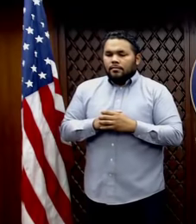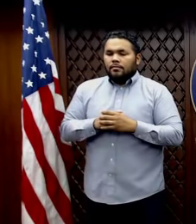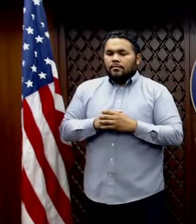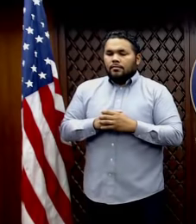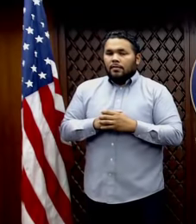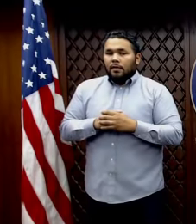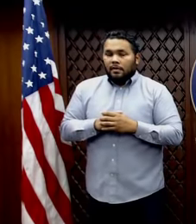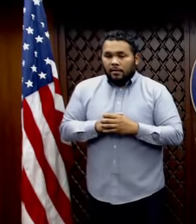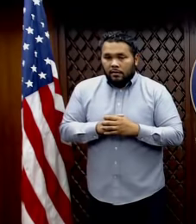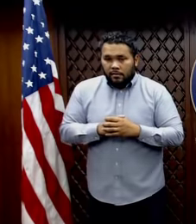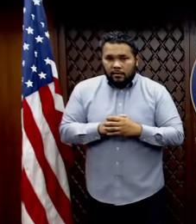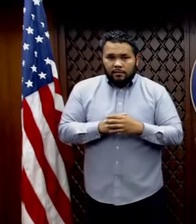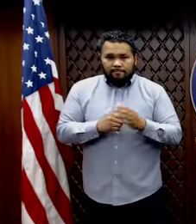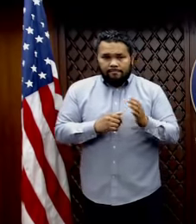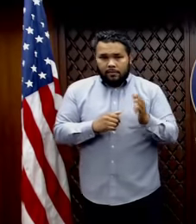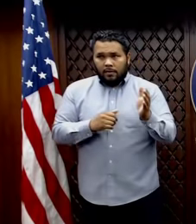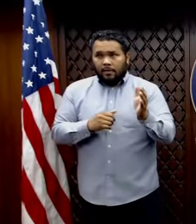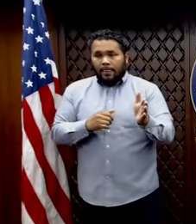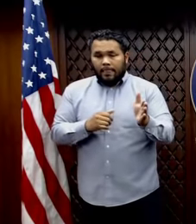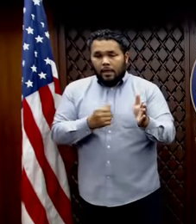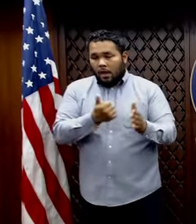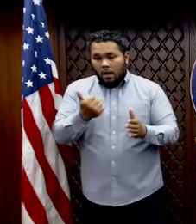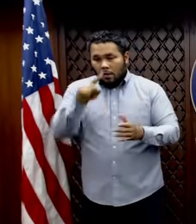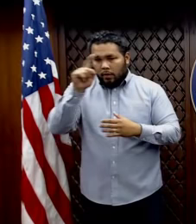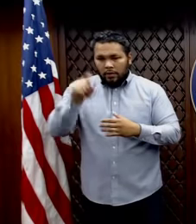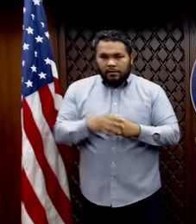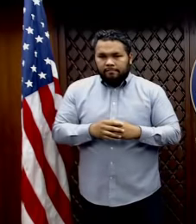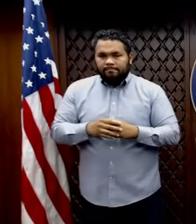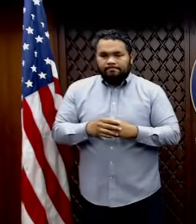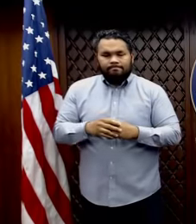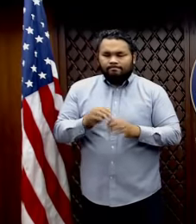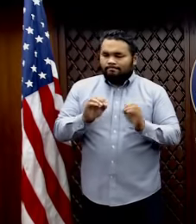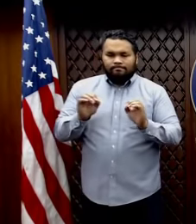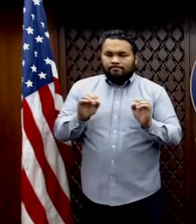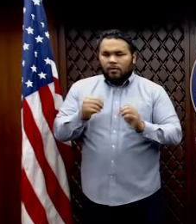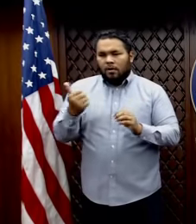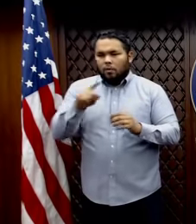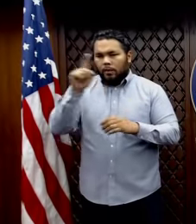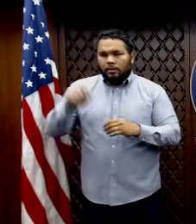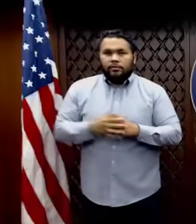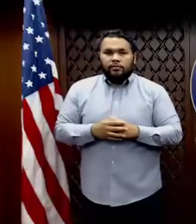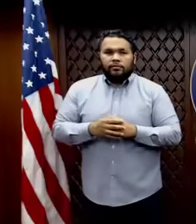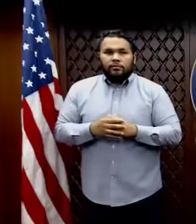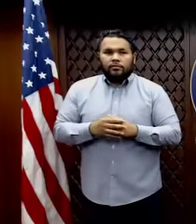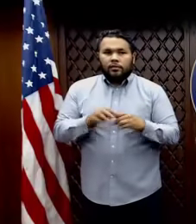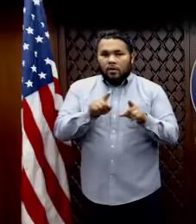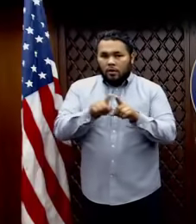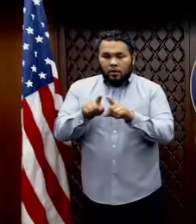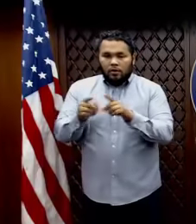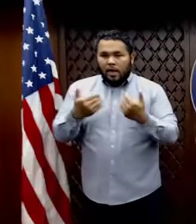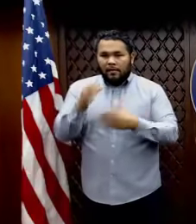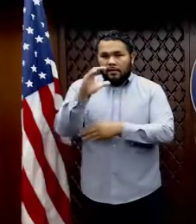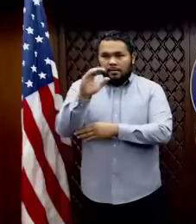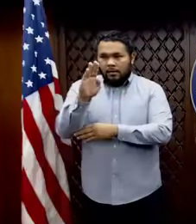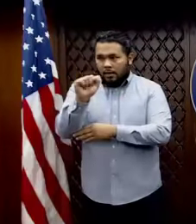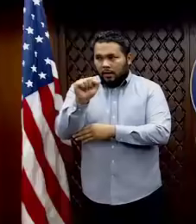Brianna, do you have any other questions? Uh, no, thank you. Thank you. We also have CBS and Wall Street Journal